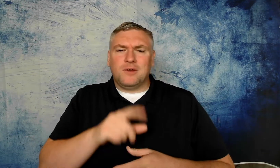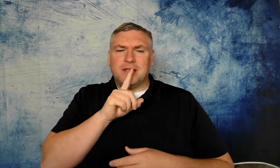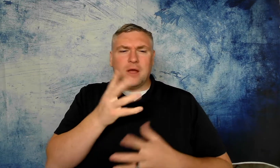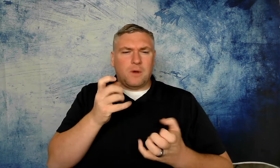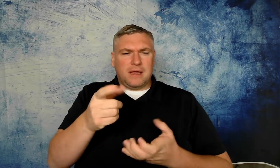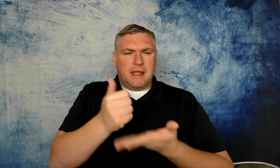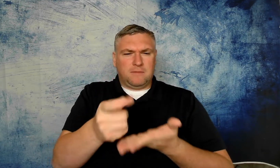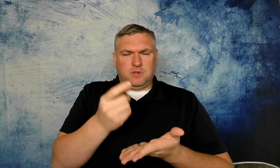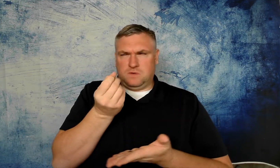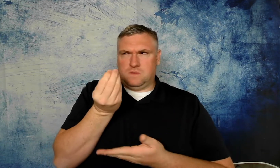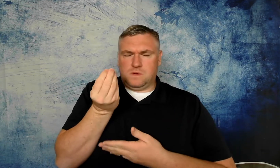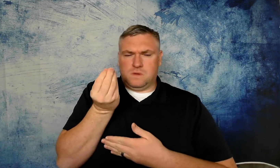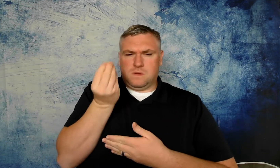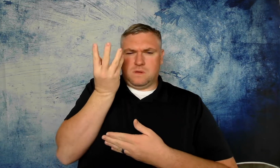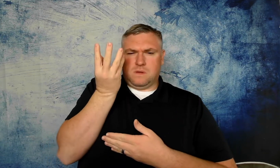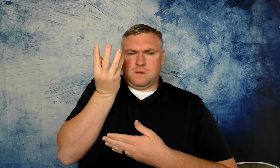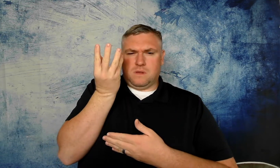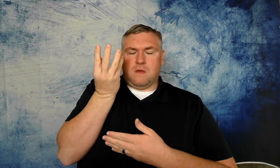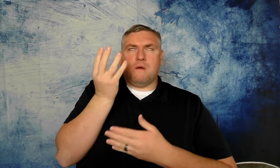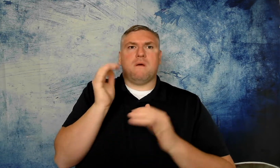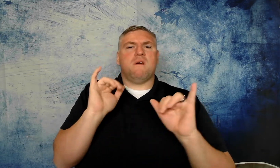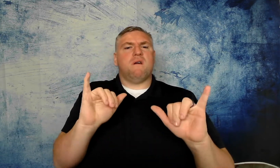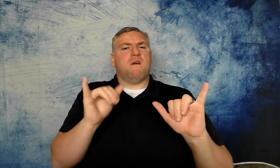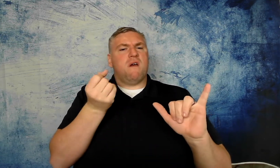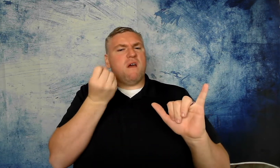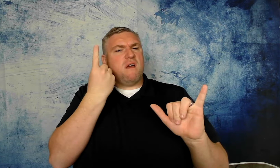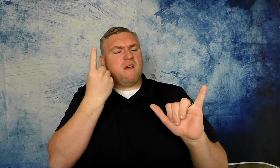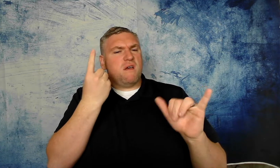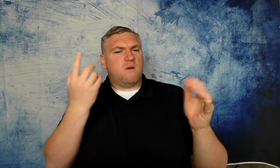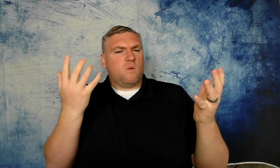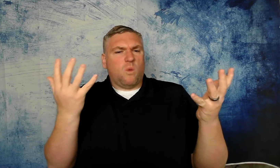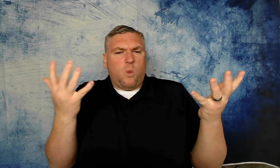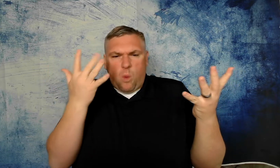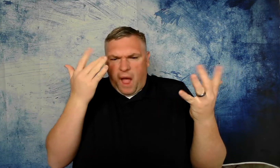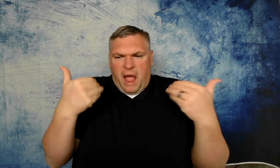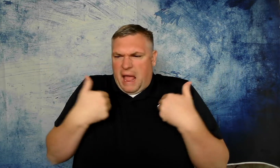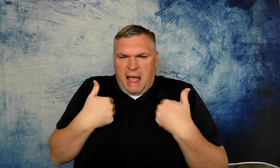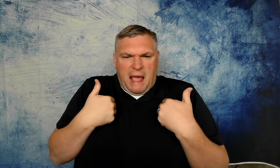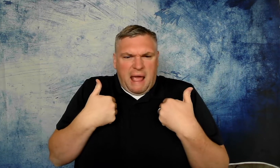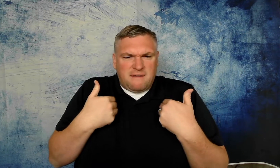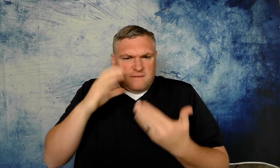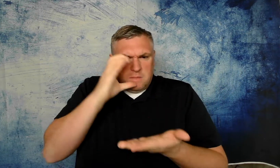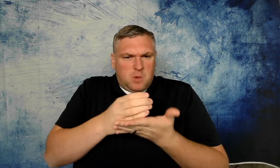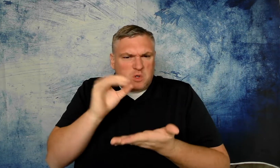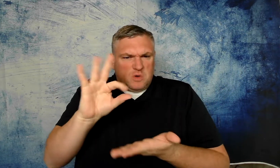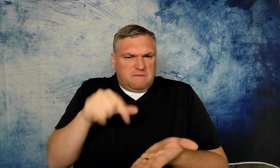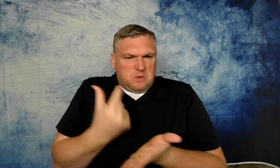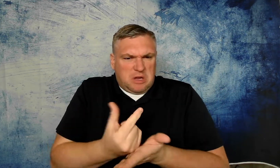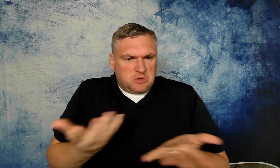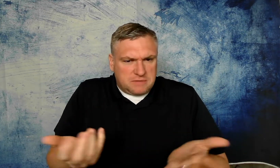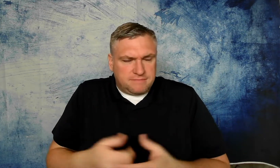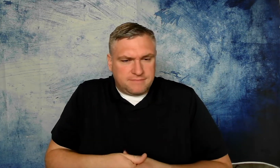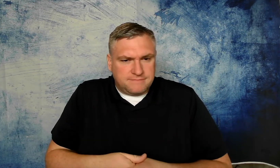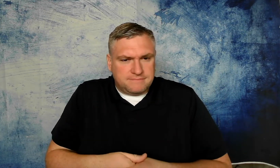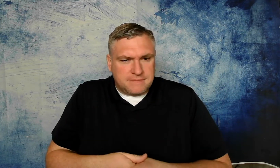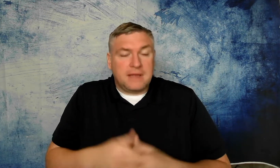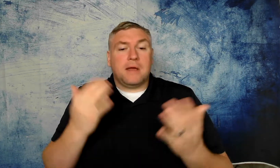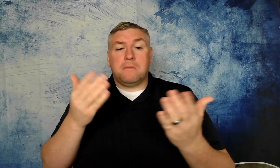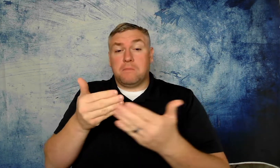what does that mean really I want to kind of help you understand why do we have a portrait of a graduate